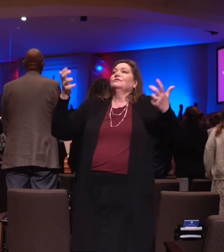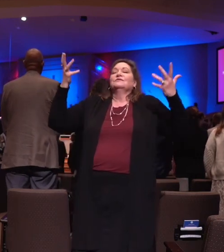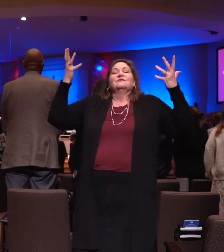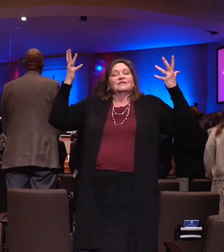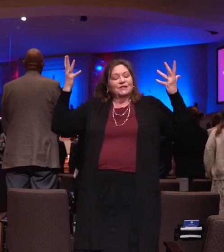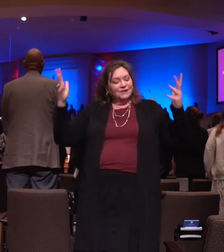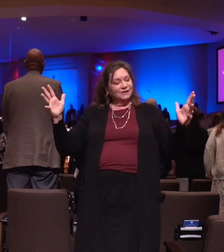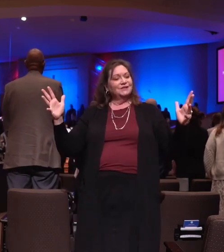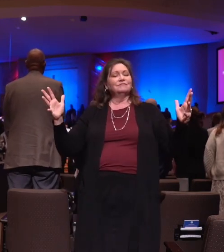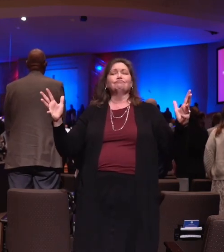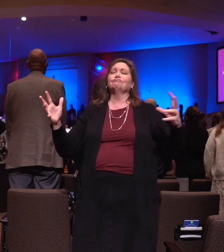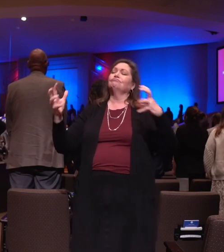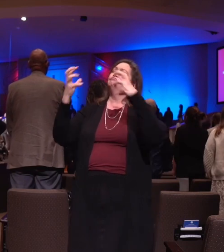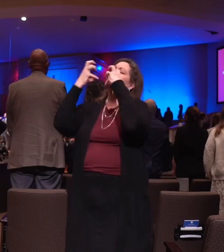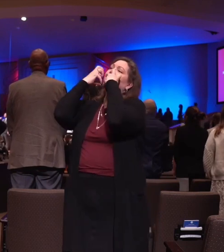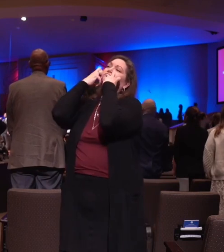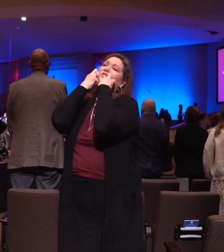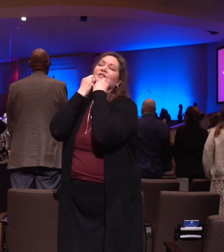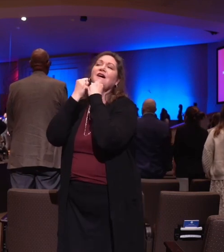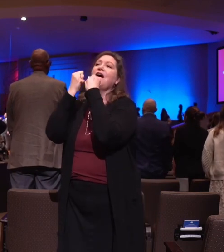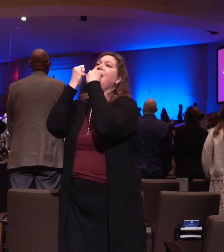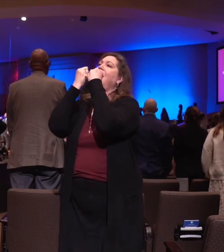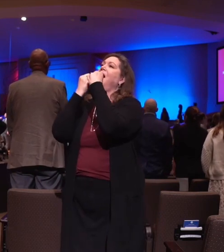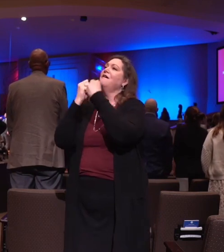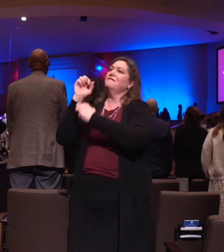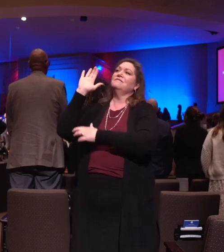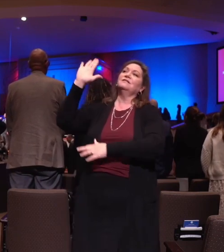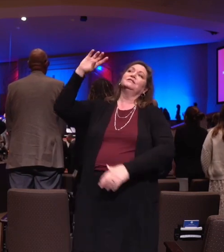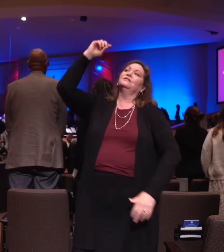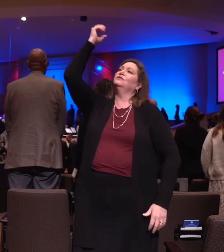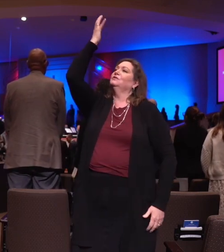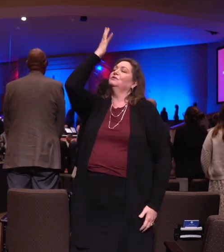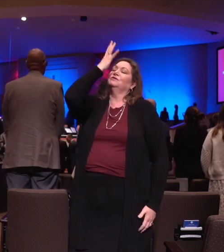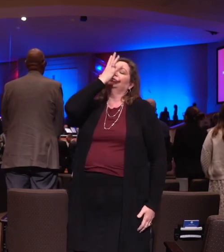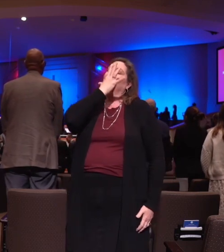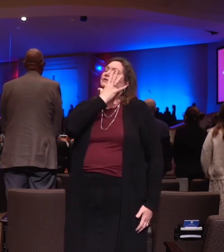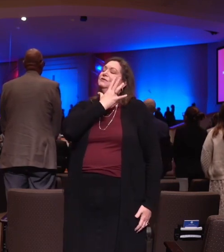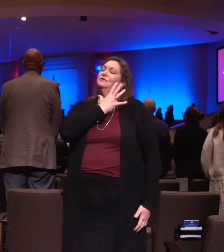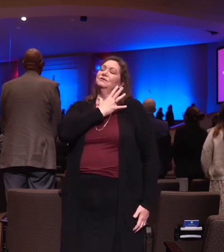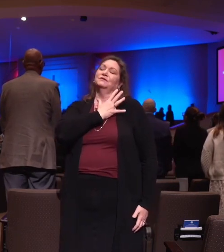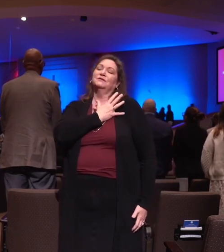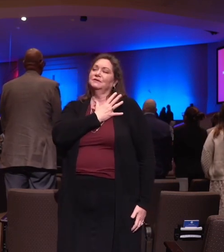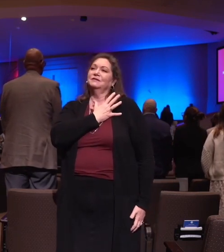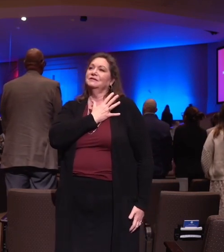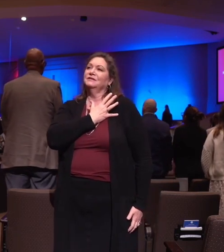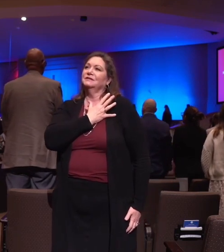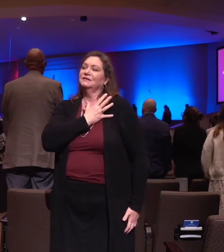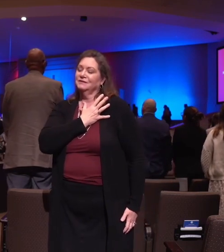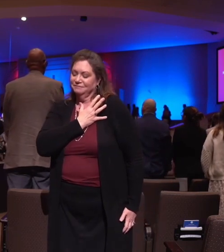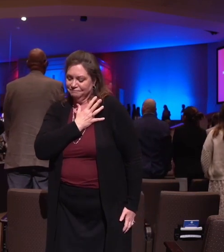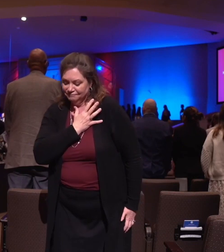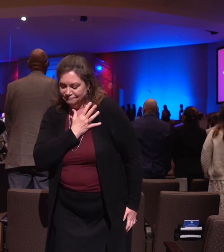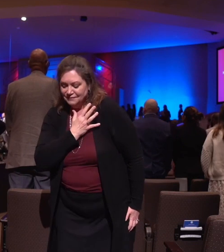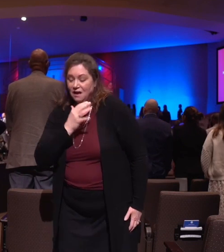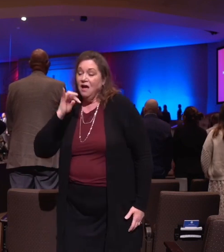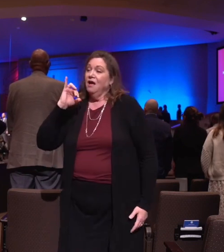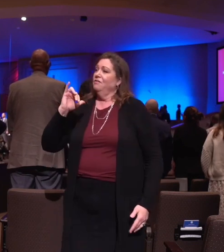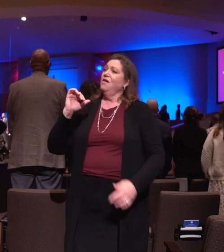How precious did that grace appear, the hour